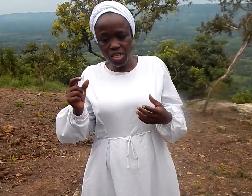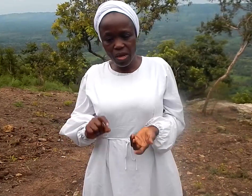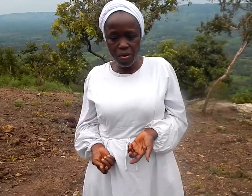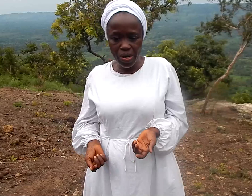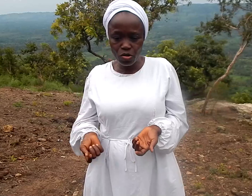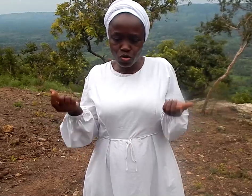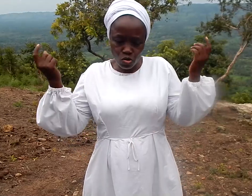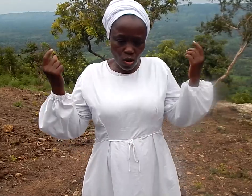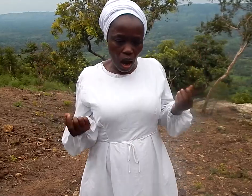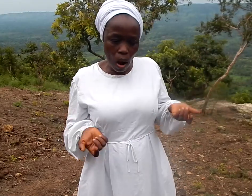said